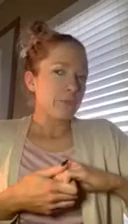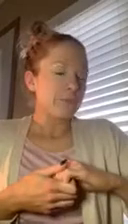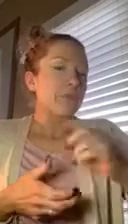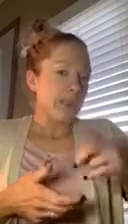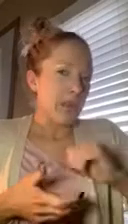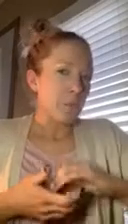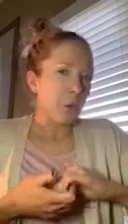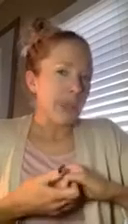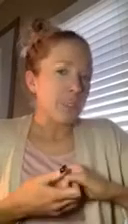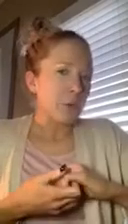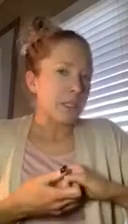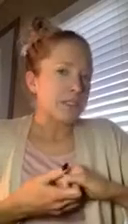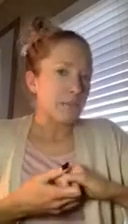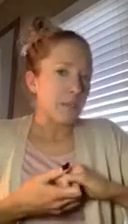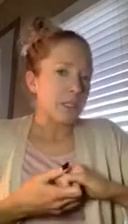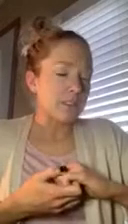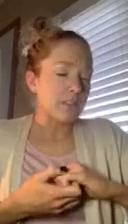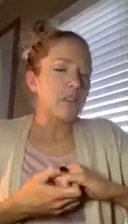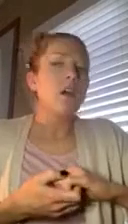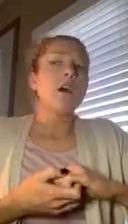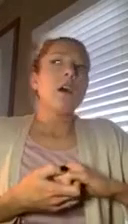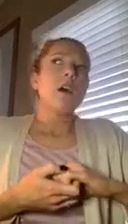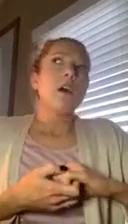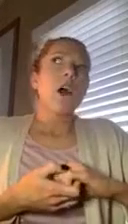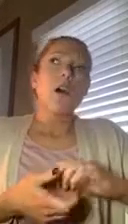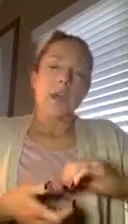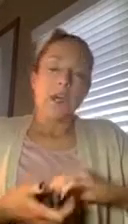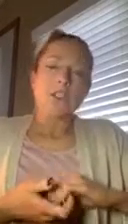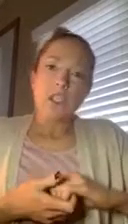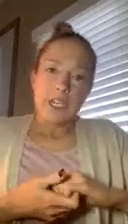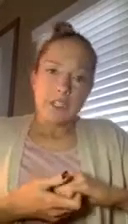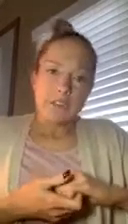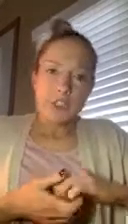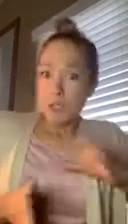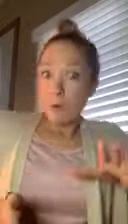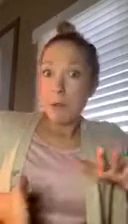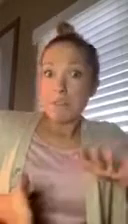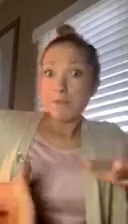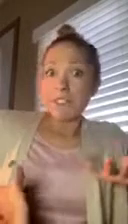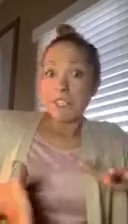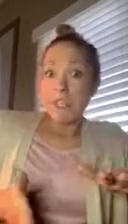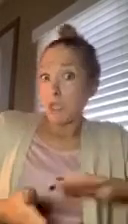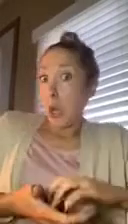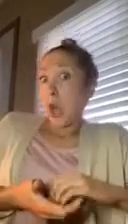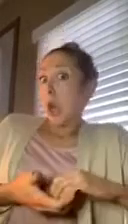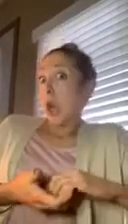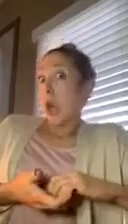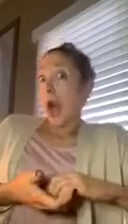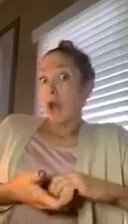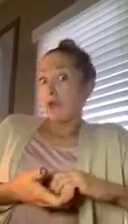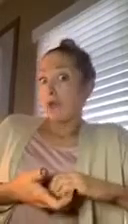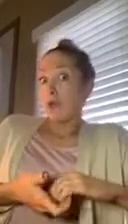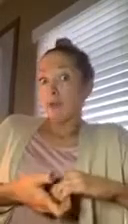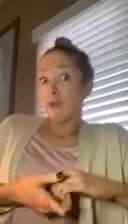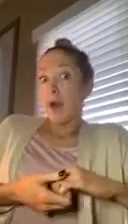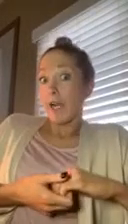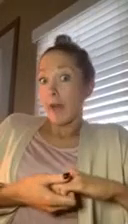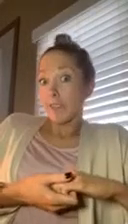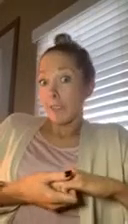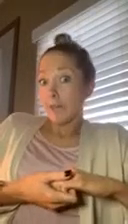At that point, I knew he had seen my bracelet. Okay. Jaden, do you know where mommy's bracelet is? I don't know. Why are you asking me?